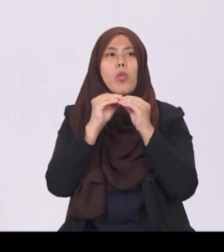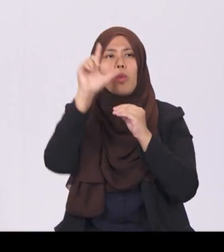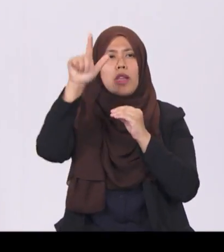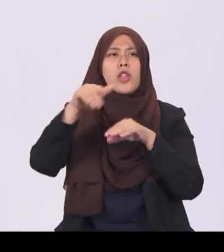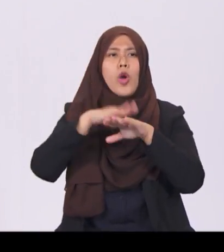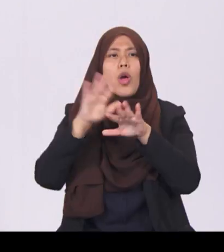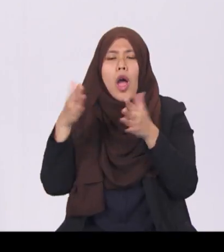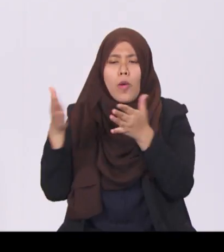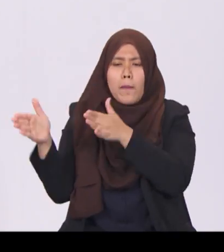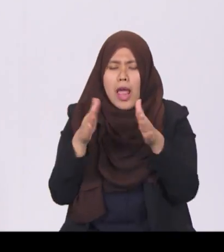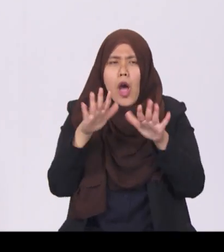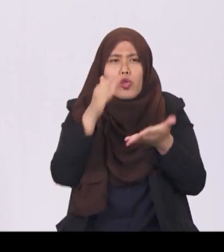COS.